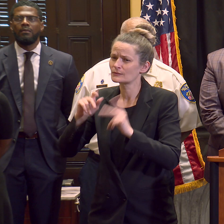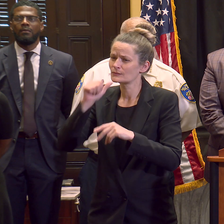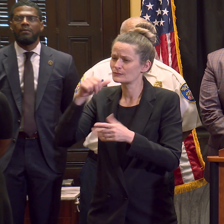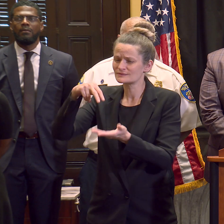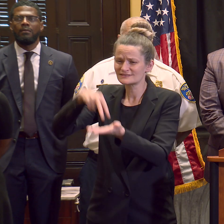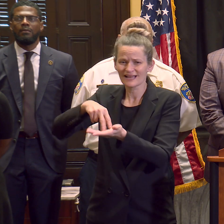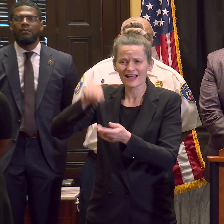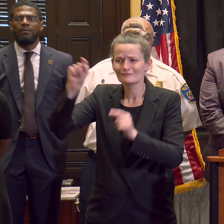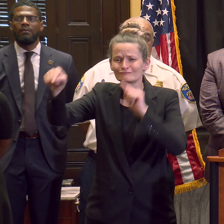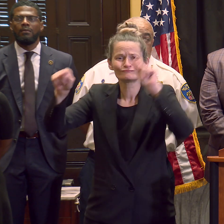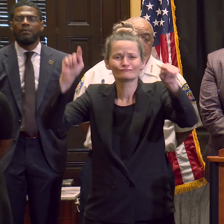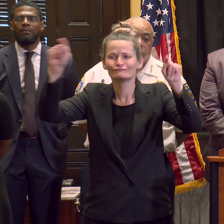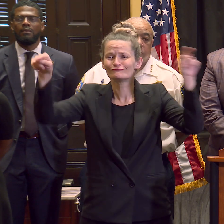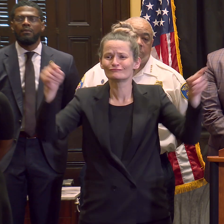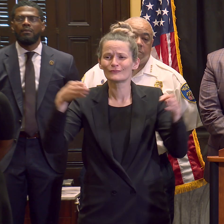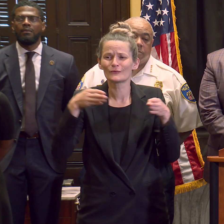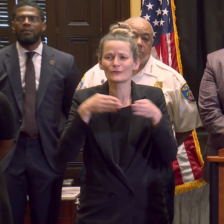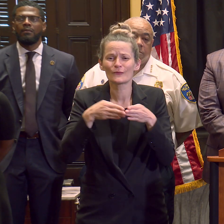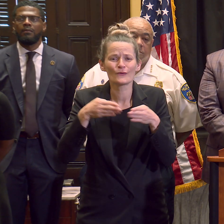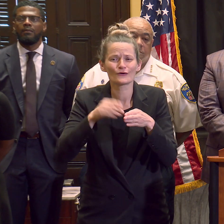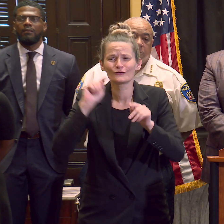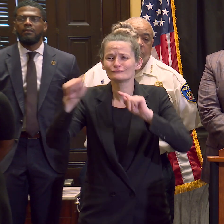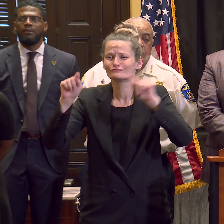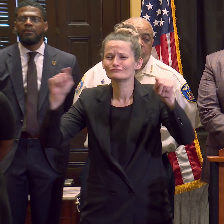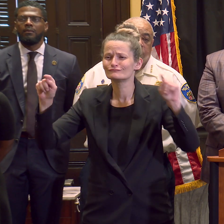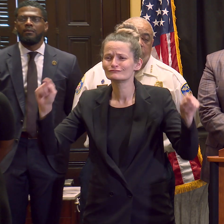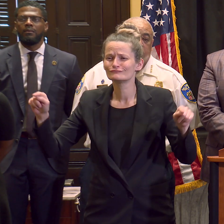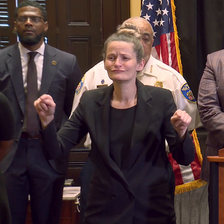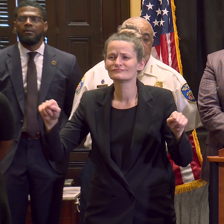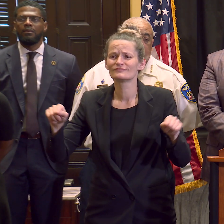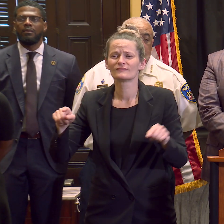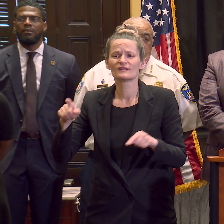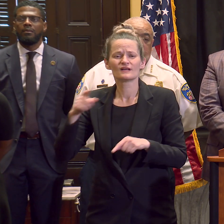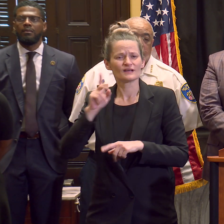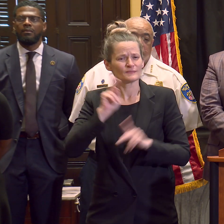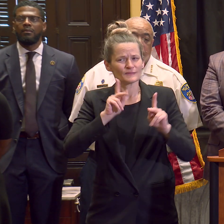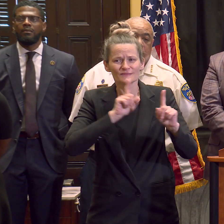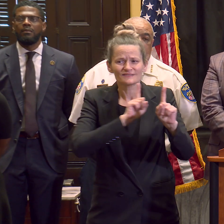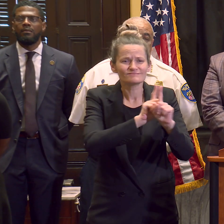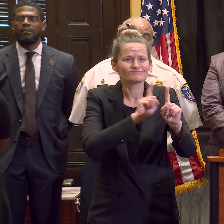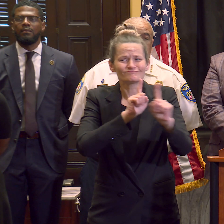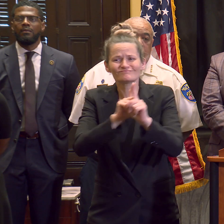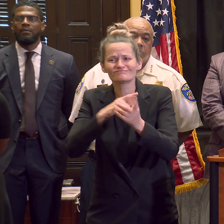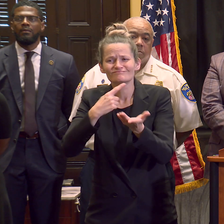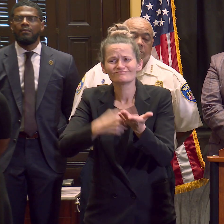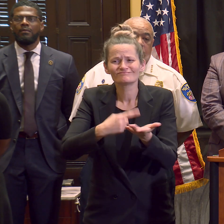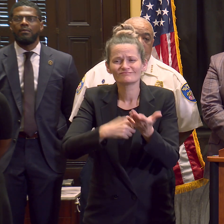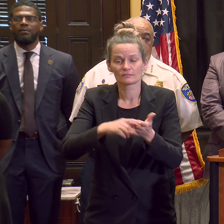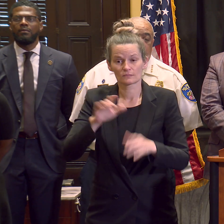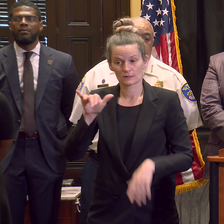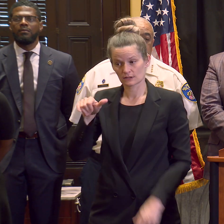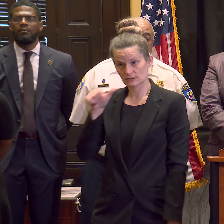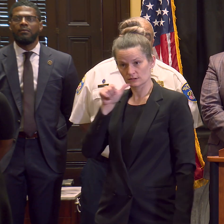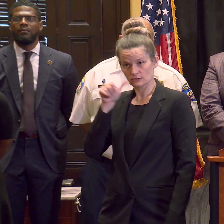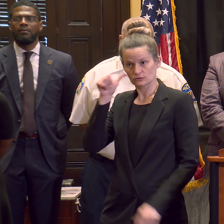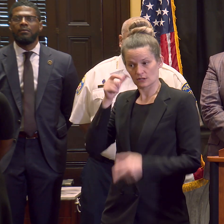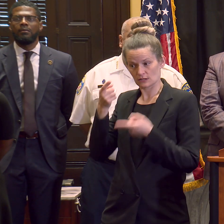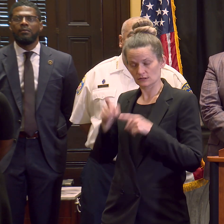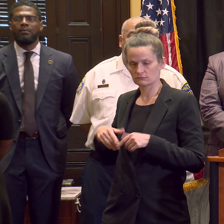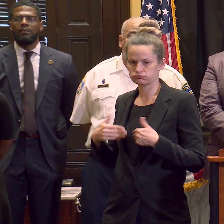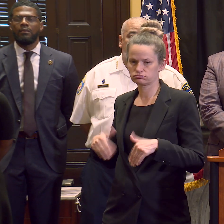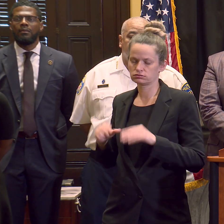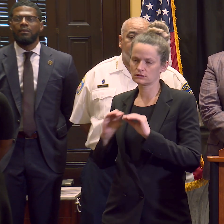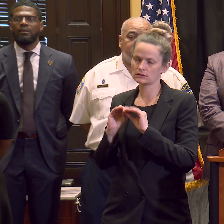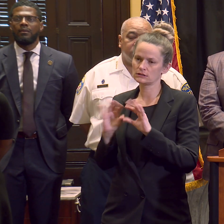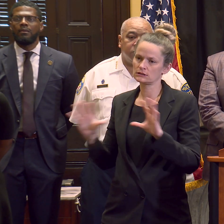We've been addressing this issue long before yesterday, and I want to be very clear about that. But I'm not here